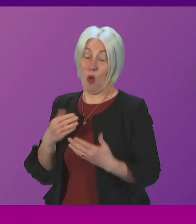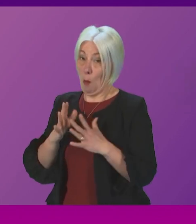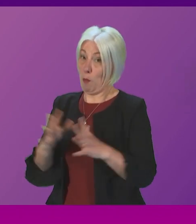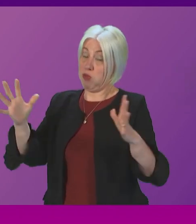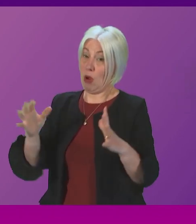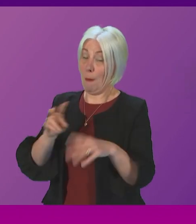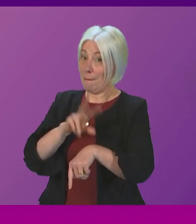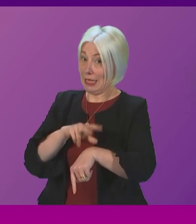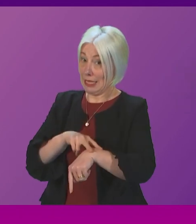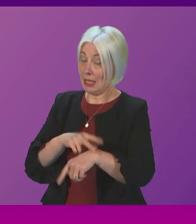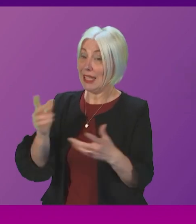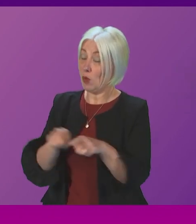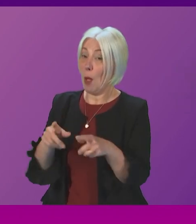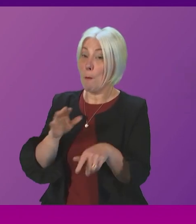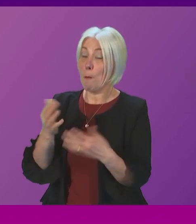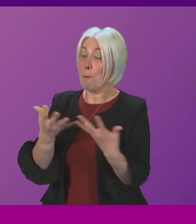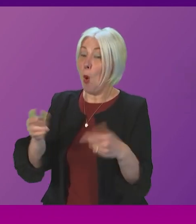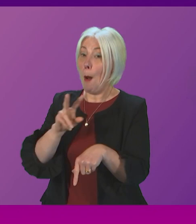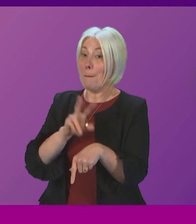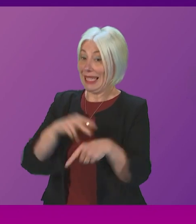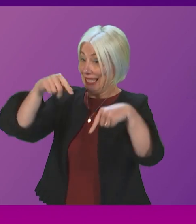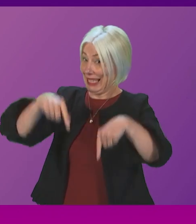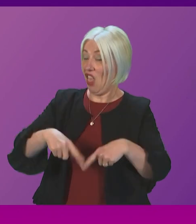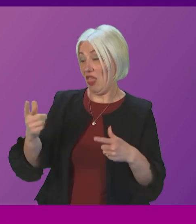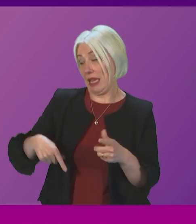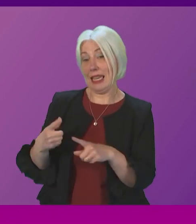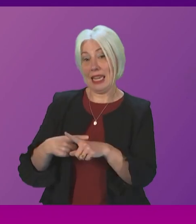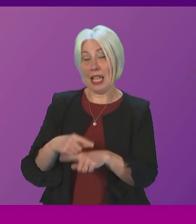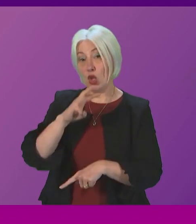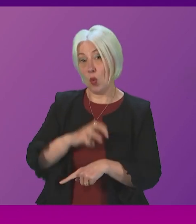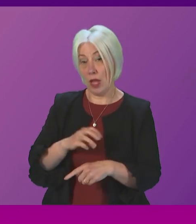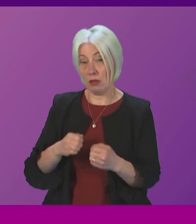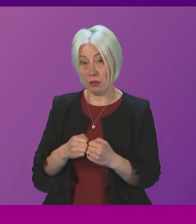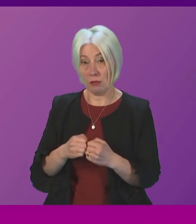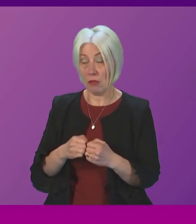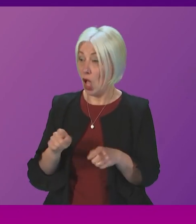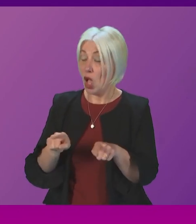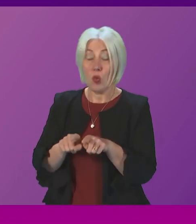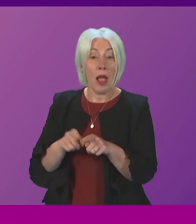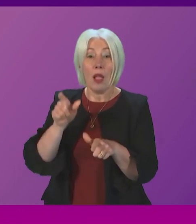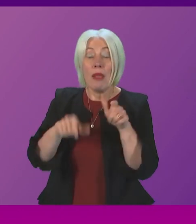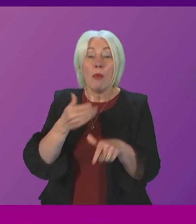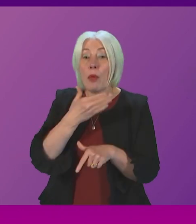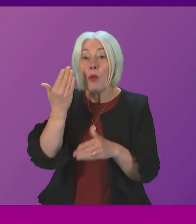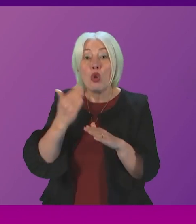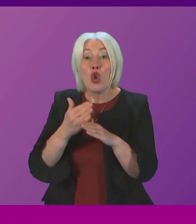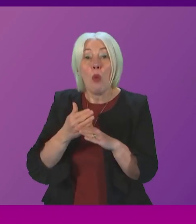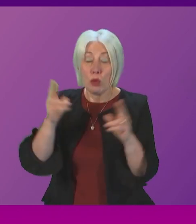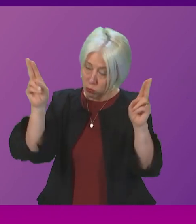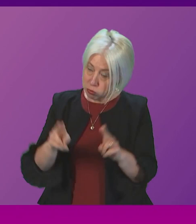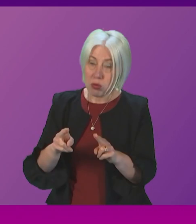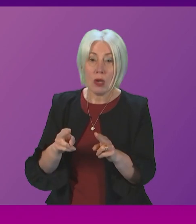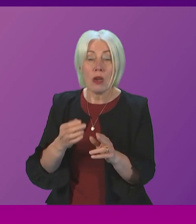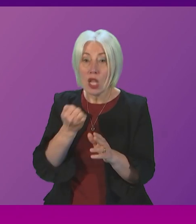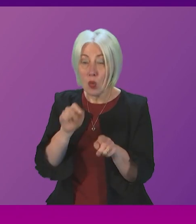head than England and Wales when it comes to the economy unemployment at record low levels and I could go on and on and on and